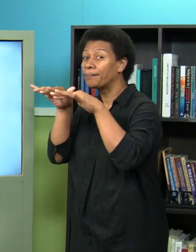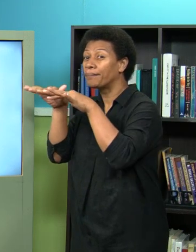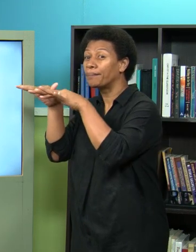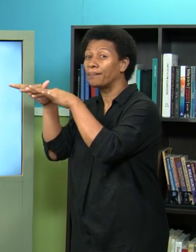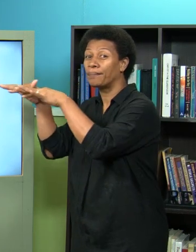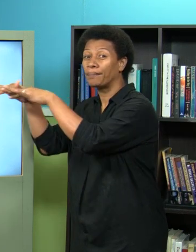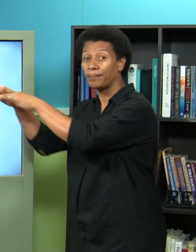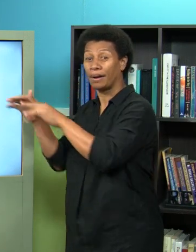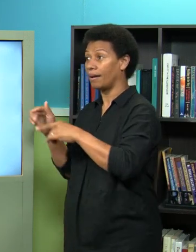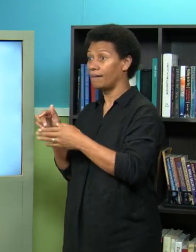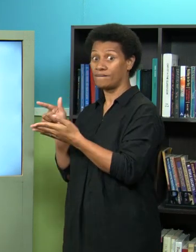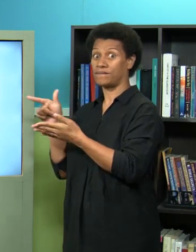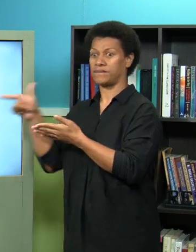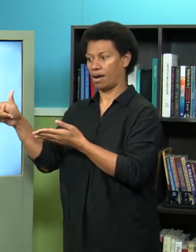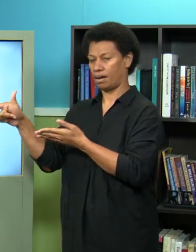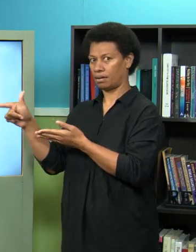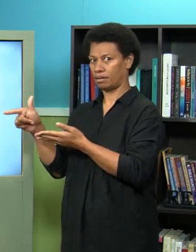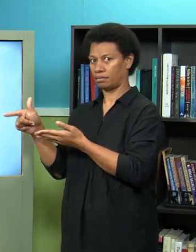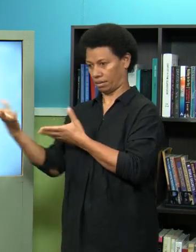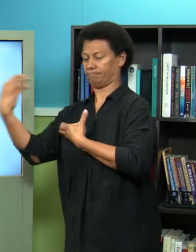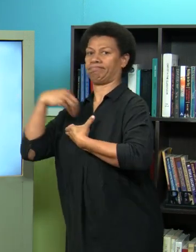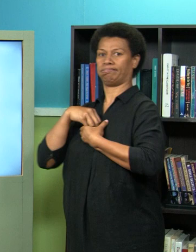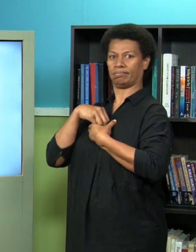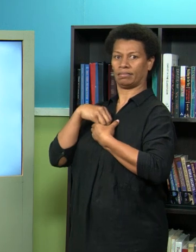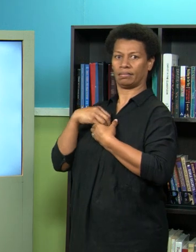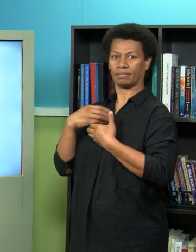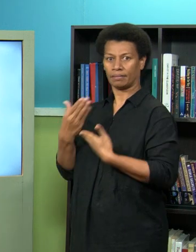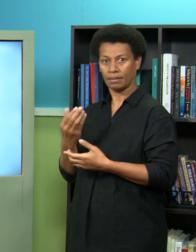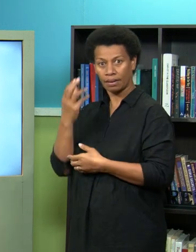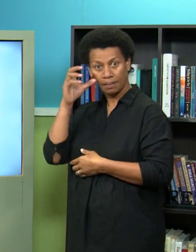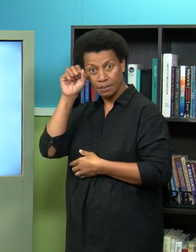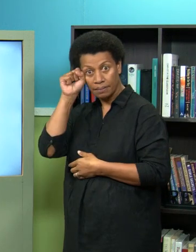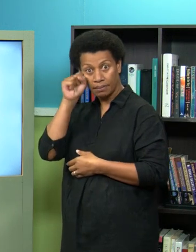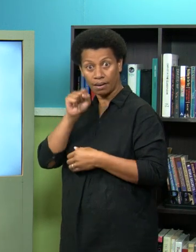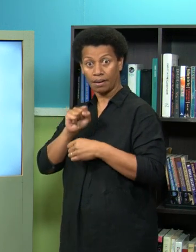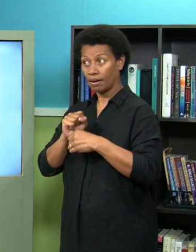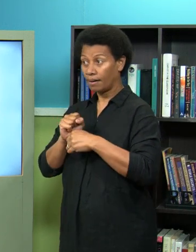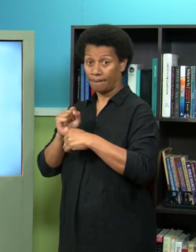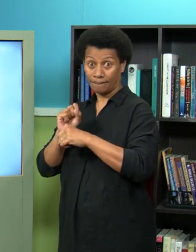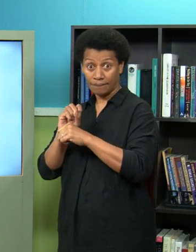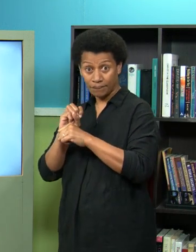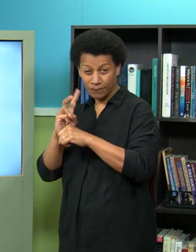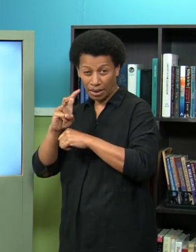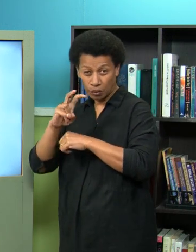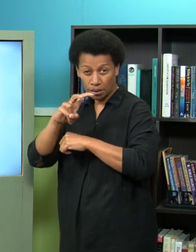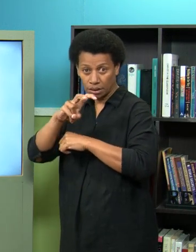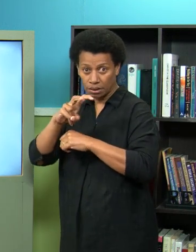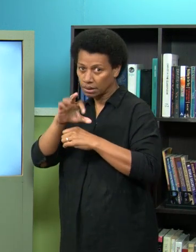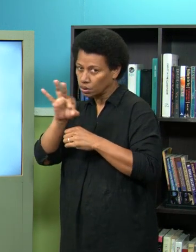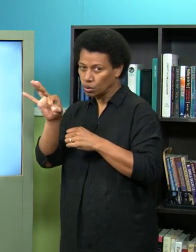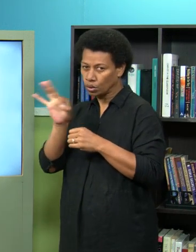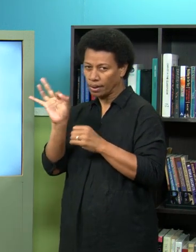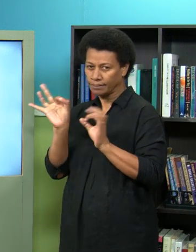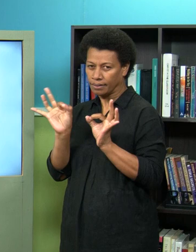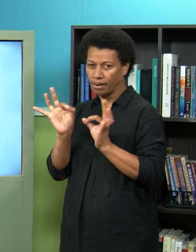transmit the droplets to you as well but remember that the virus is not at this point airborne which means it